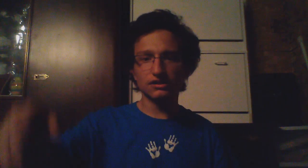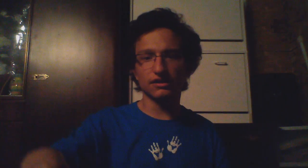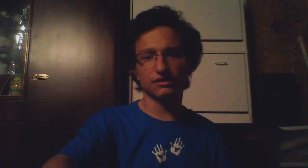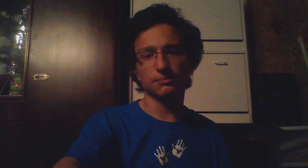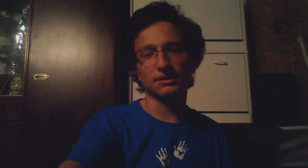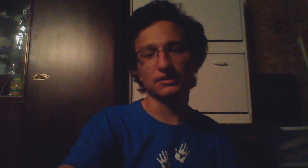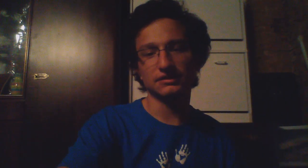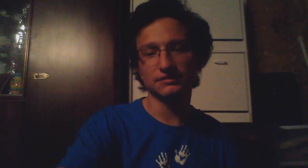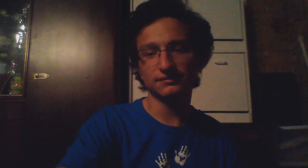you later tomorrow